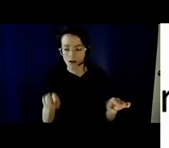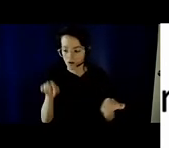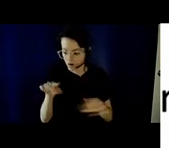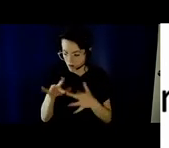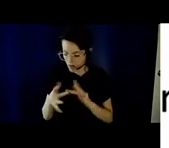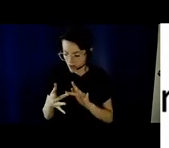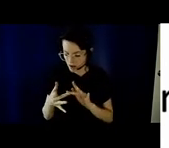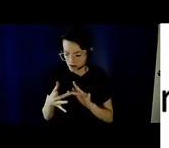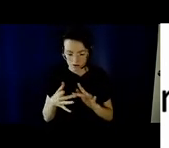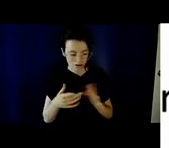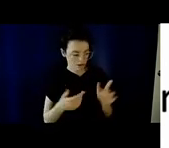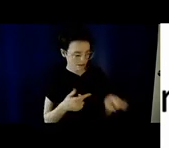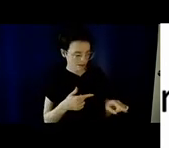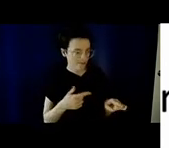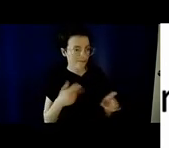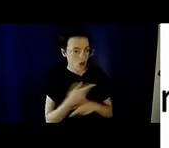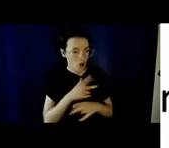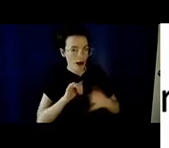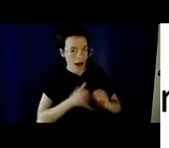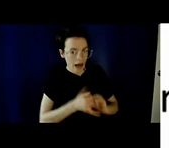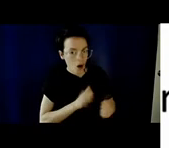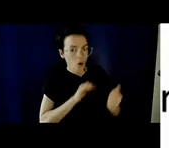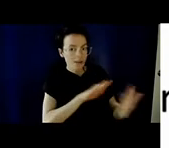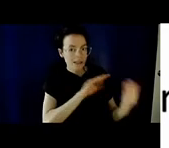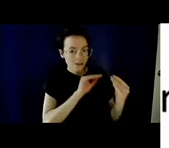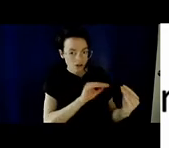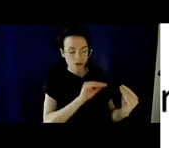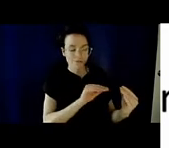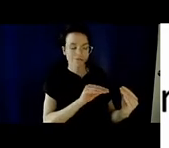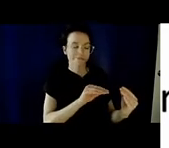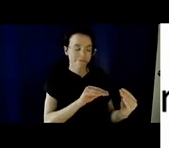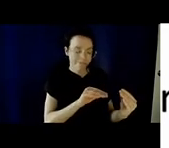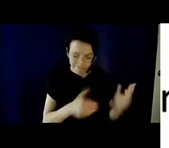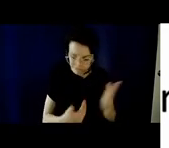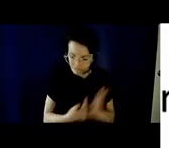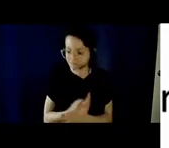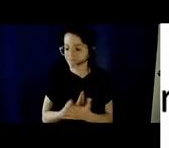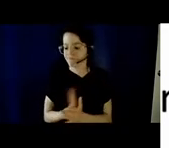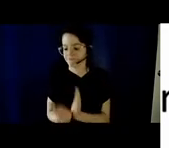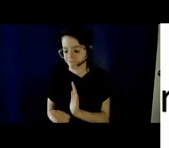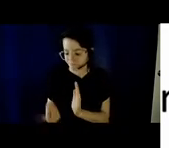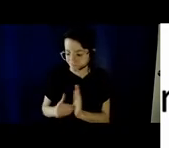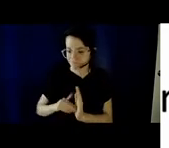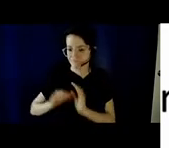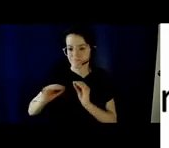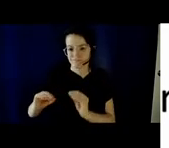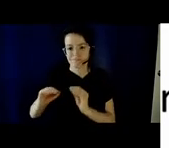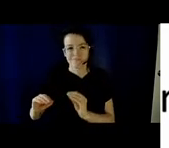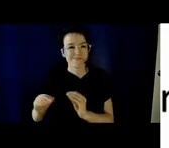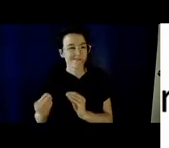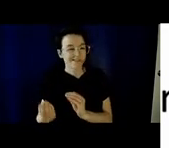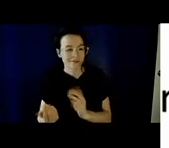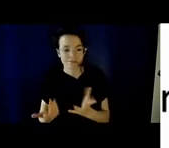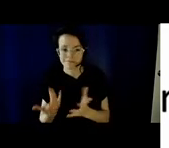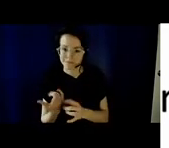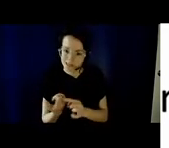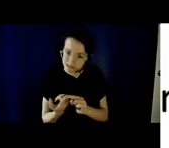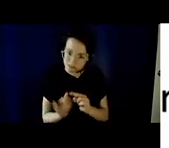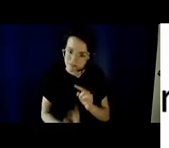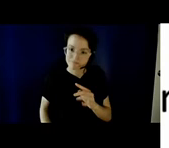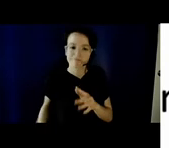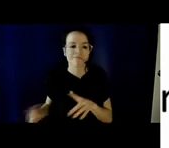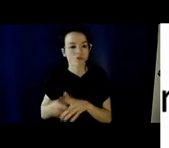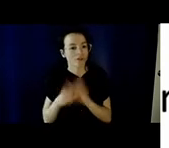for me. Which took much extra time, energy and effort from me, in the same way as I had developed a method for in-person teaching.